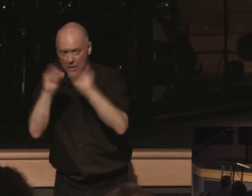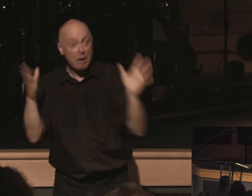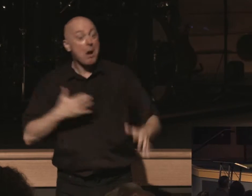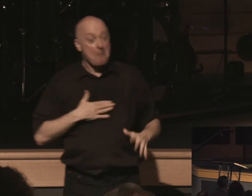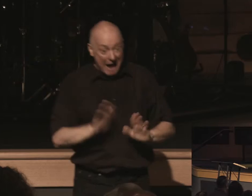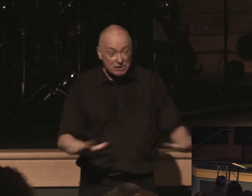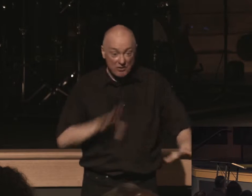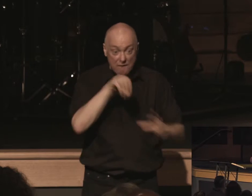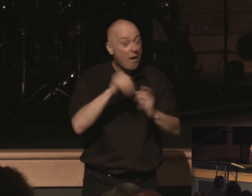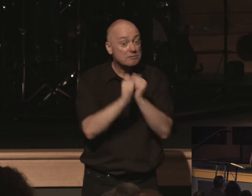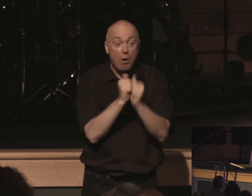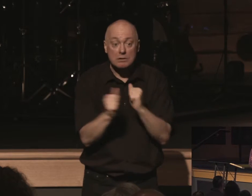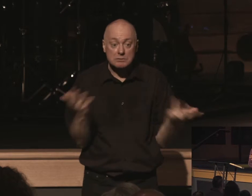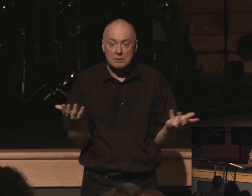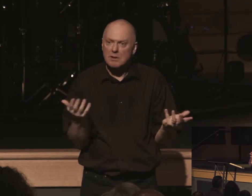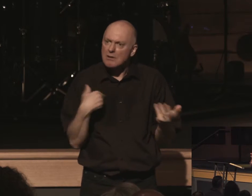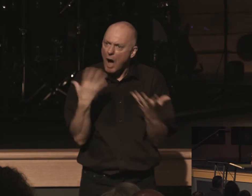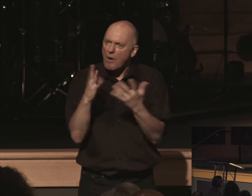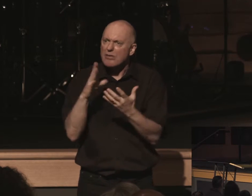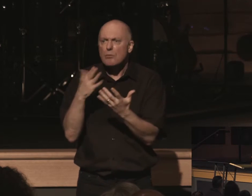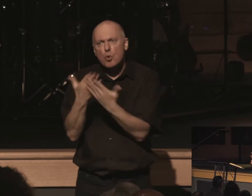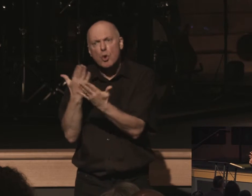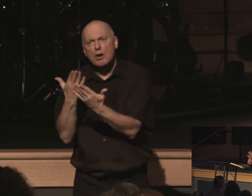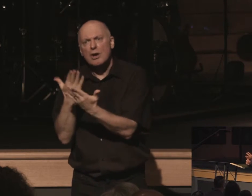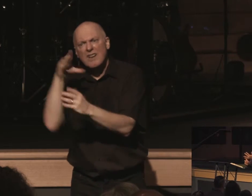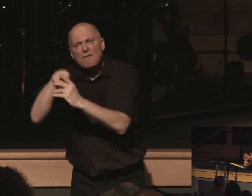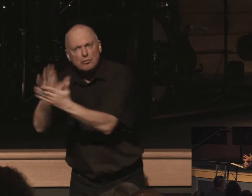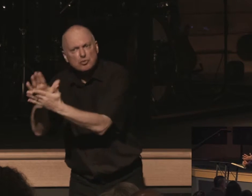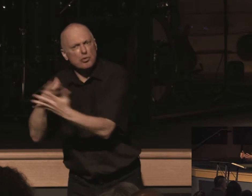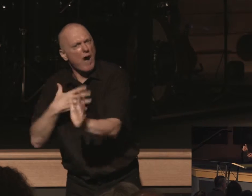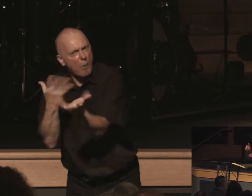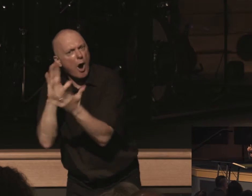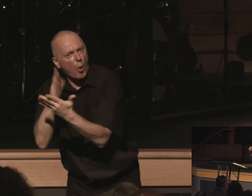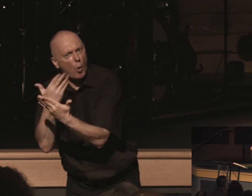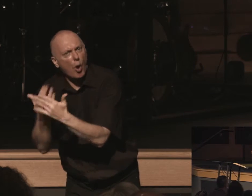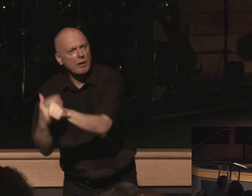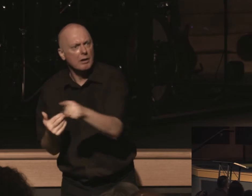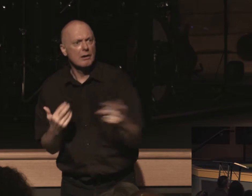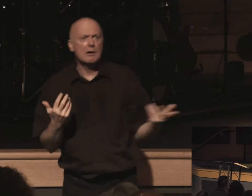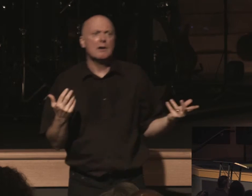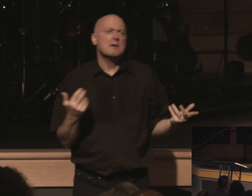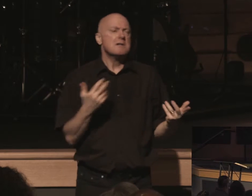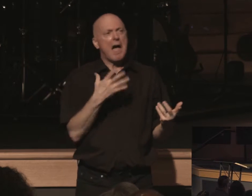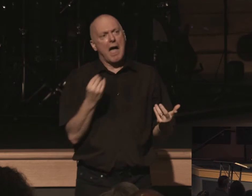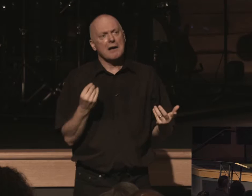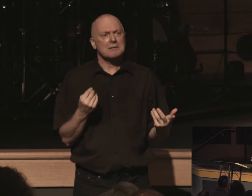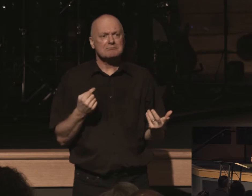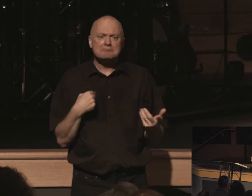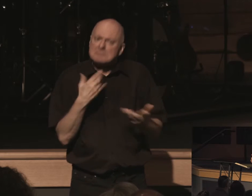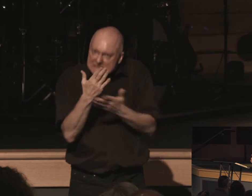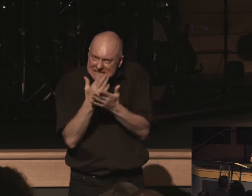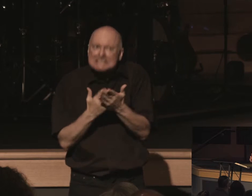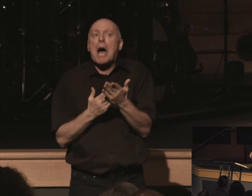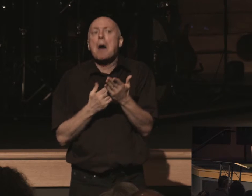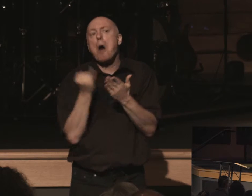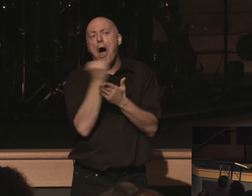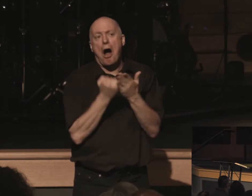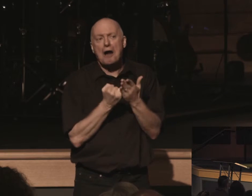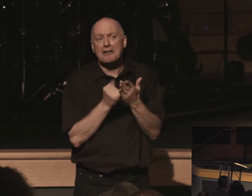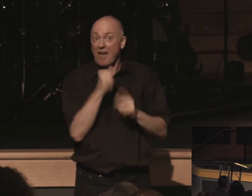in sports i want my kids to do well in in study in school and there's even a little bit of the uh the arts coming into our home it's not coming from me you know